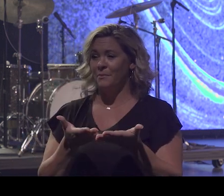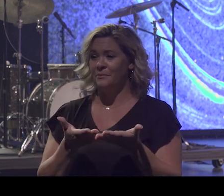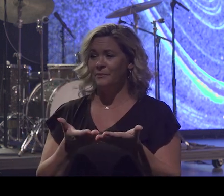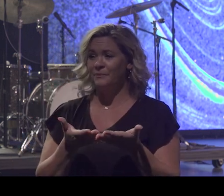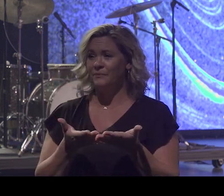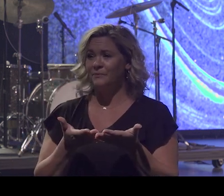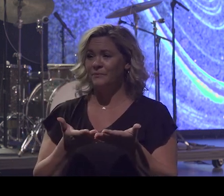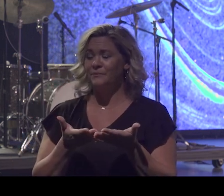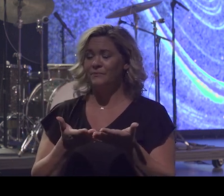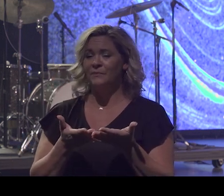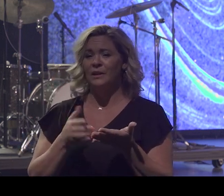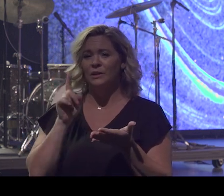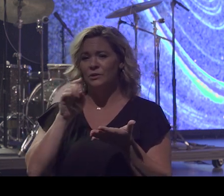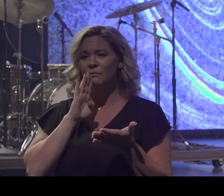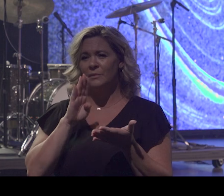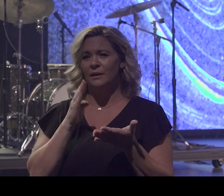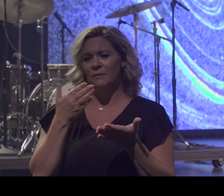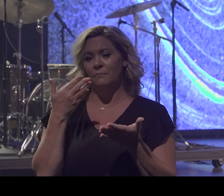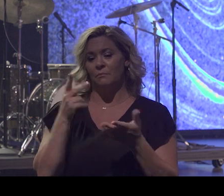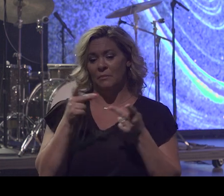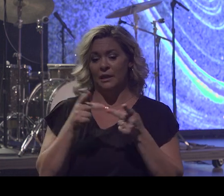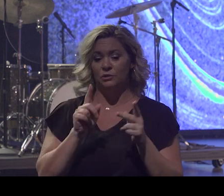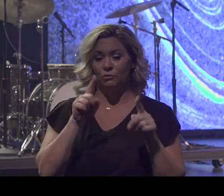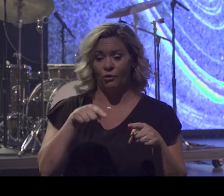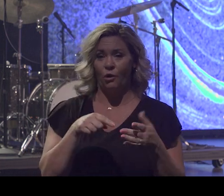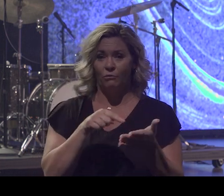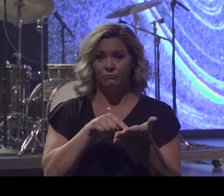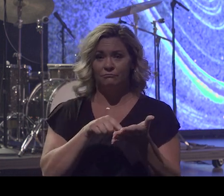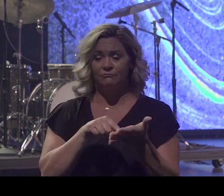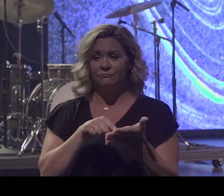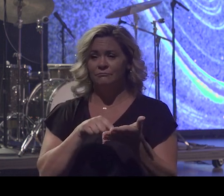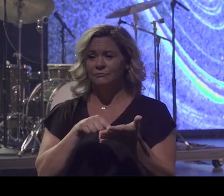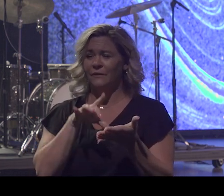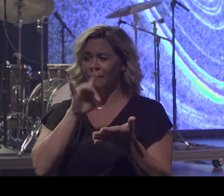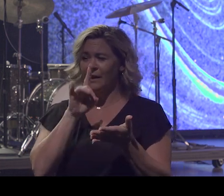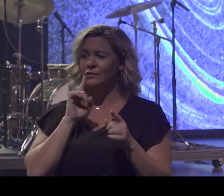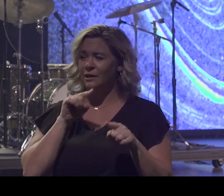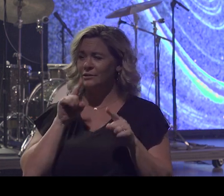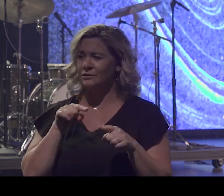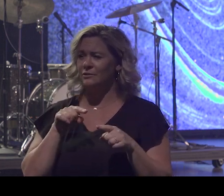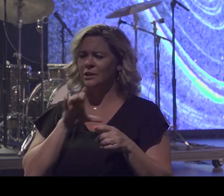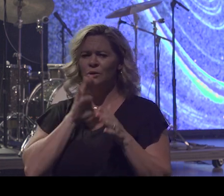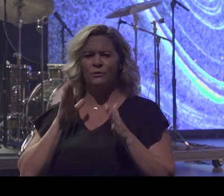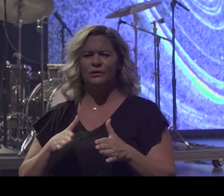This should be the place you should run to. I tell people, tell Christians, stop running from God and run to God.